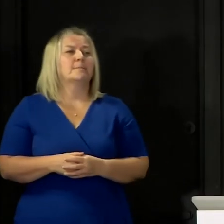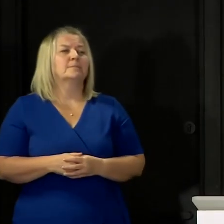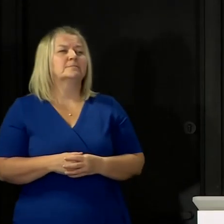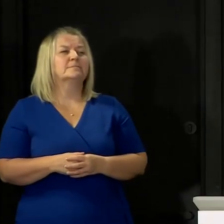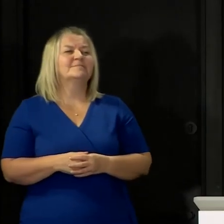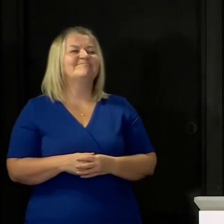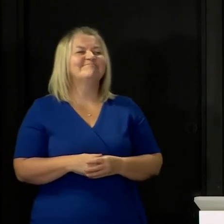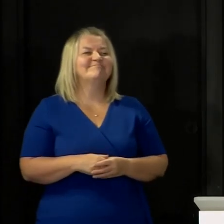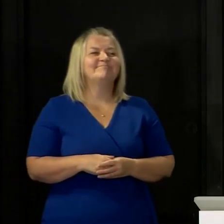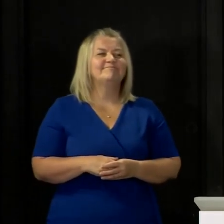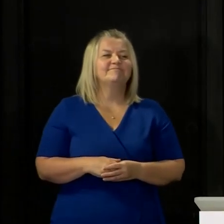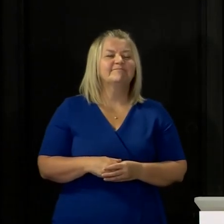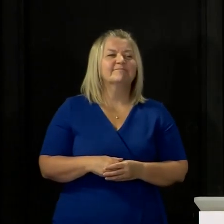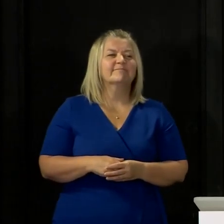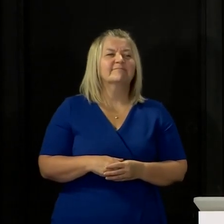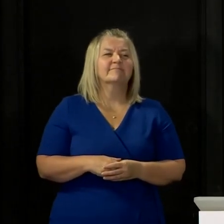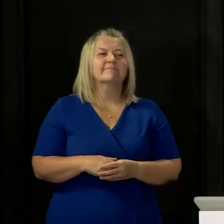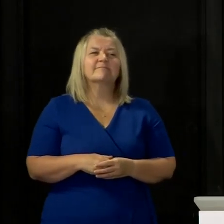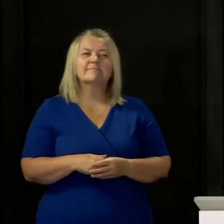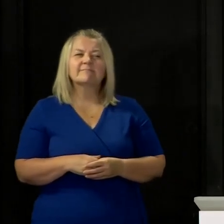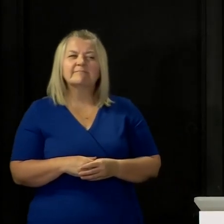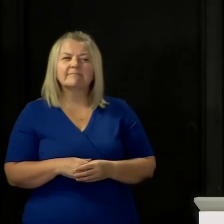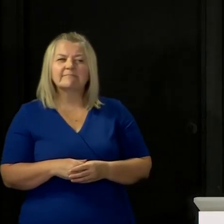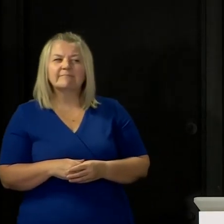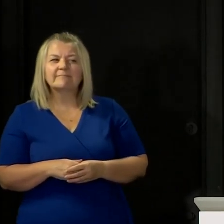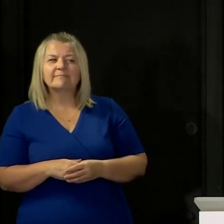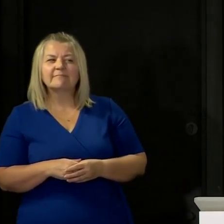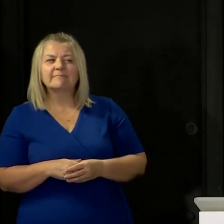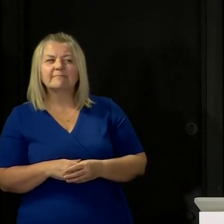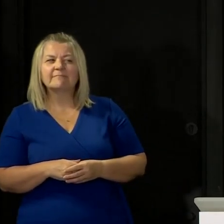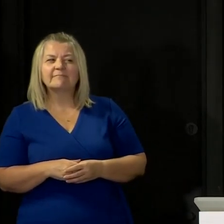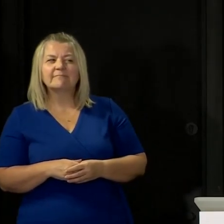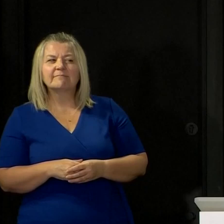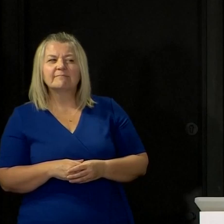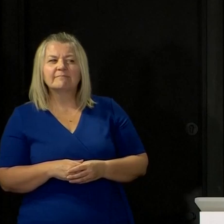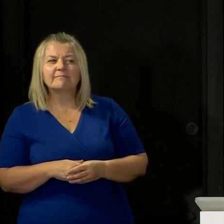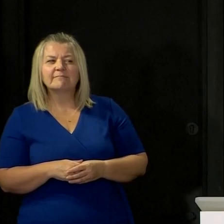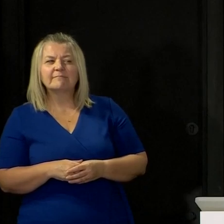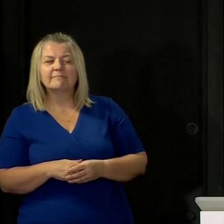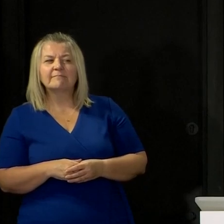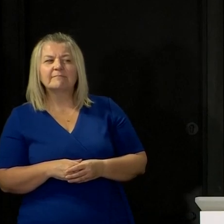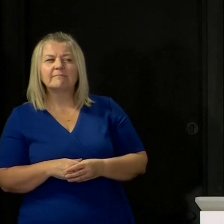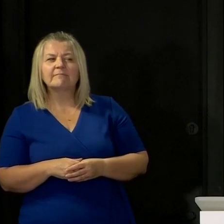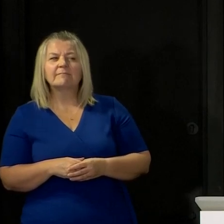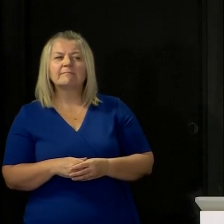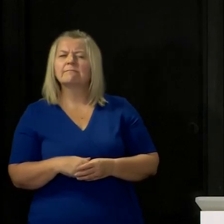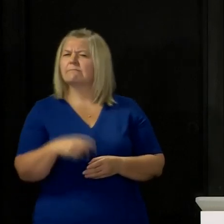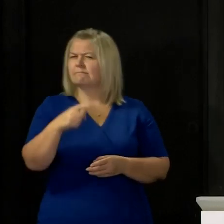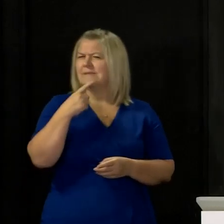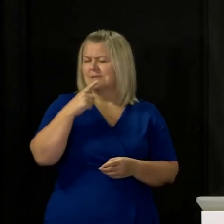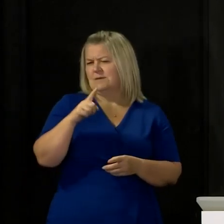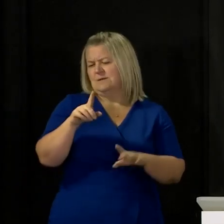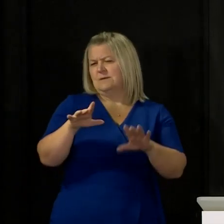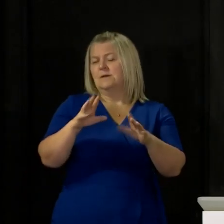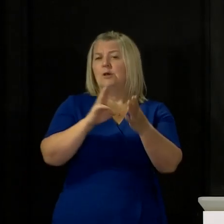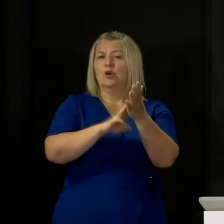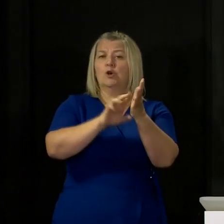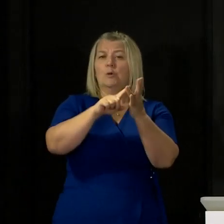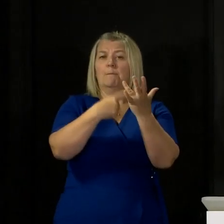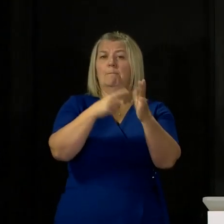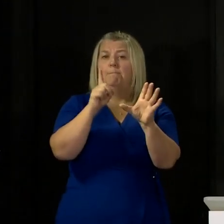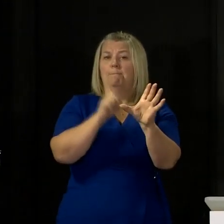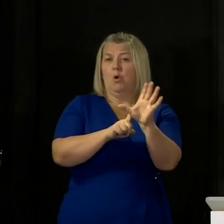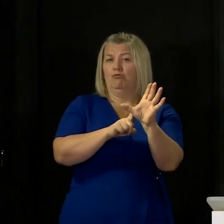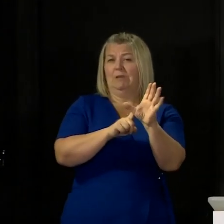Good afternoon. There have been estimates that somewhere like Murray could end up with 10,000 people unemployed as a result of the